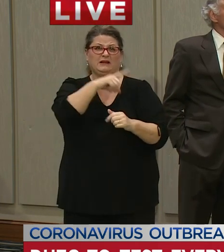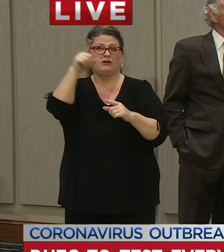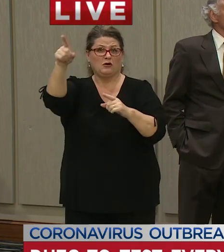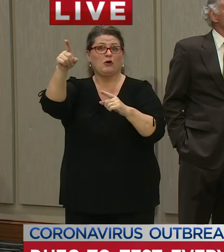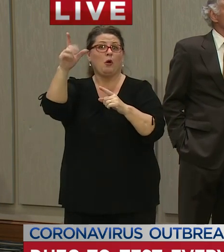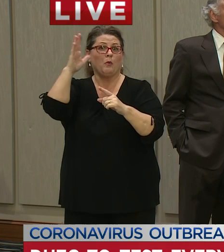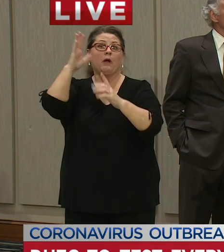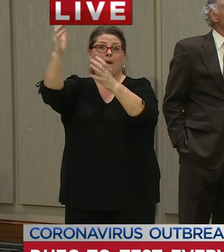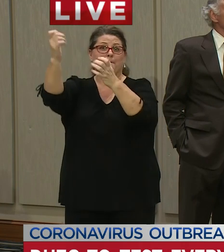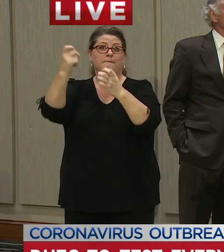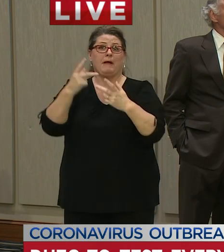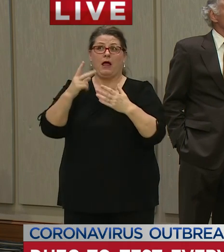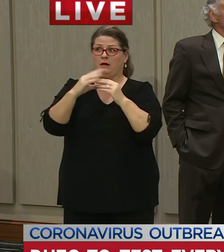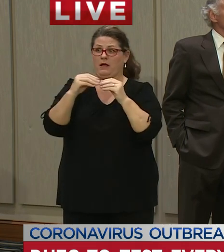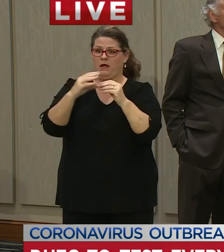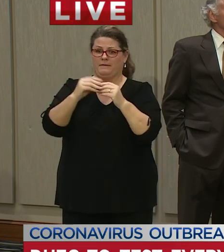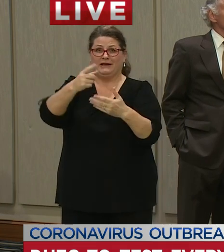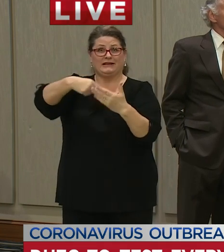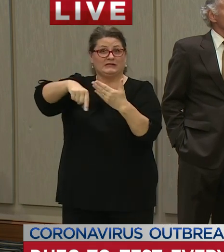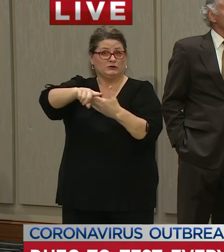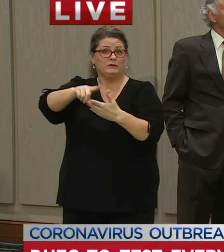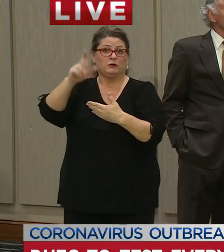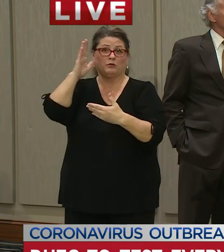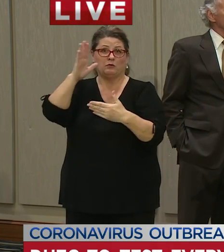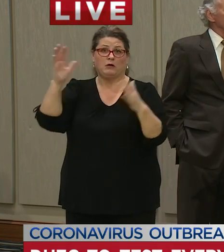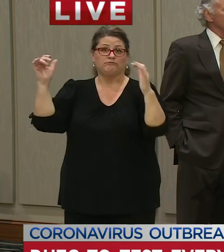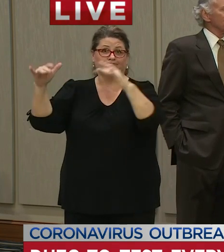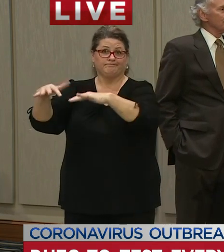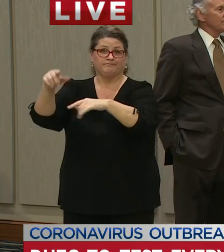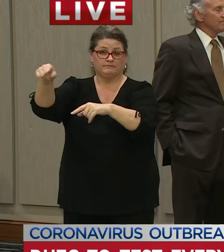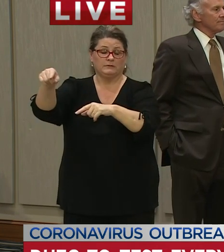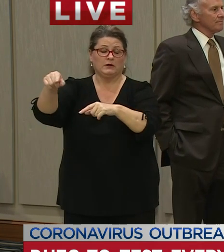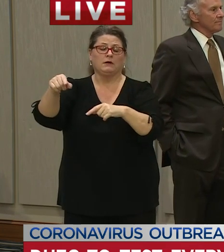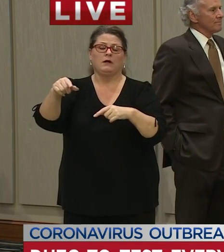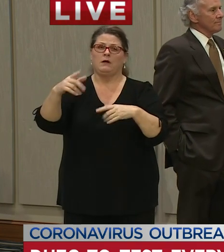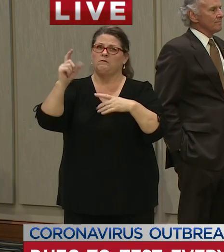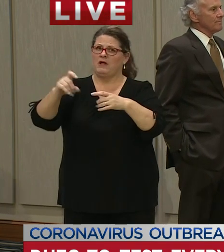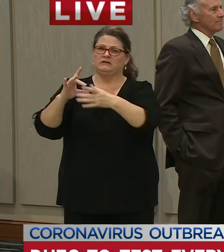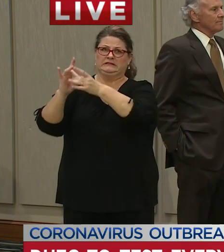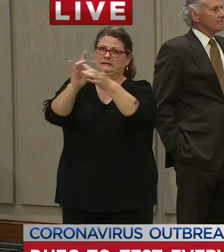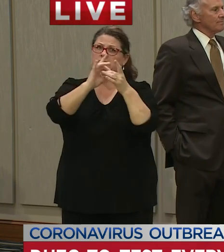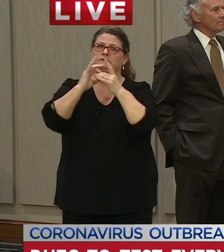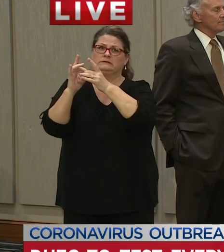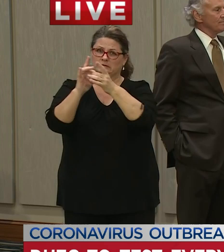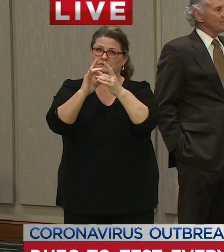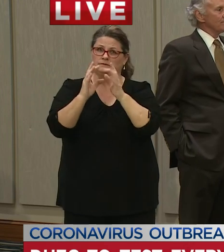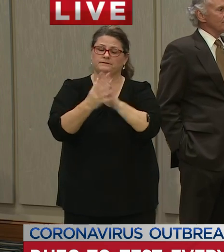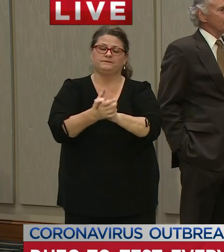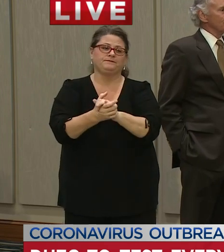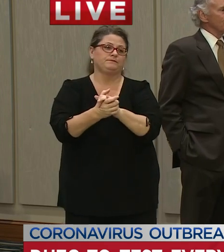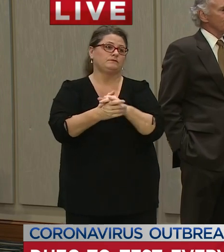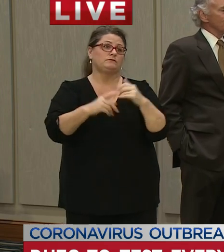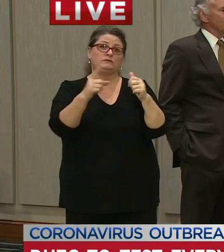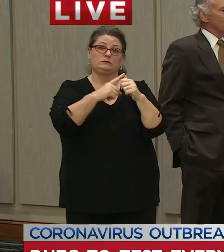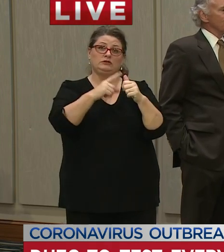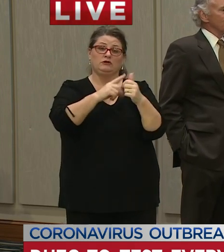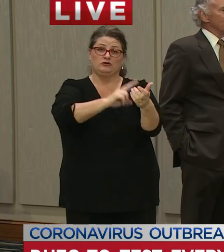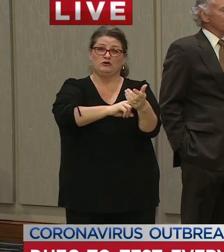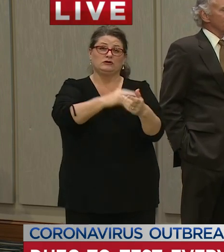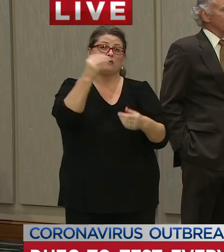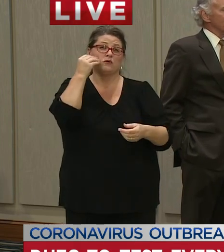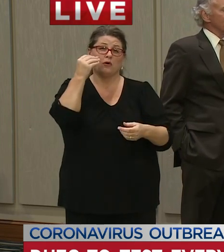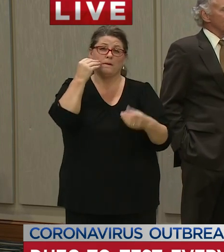return to Columbia next week for more specific details about the nursing home testing and the